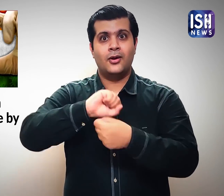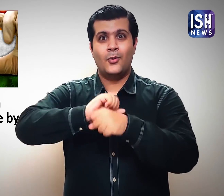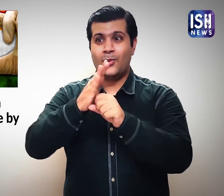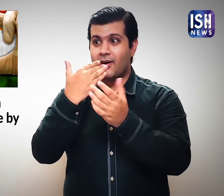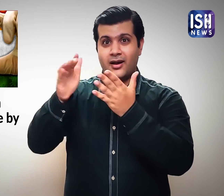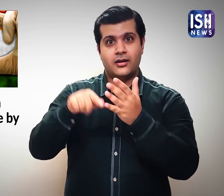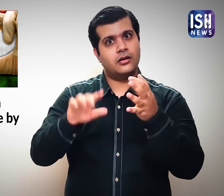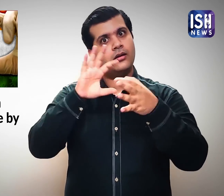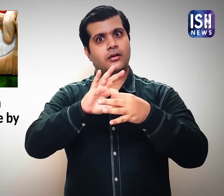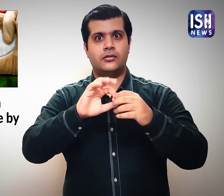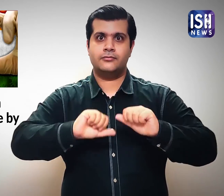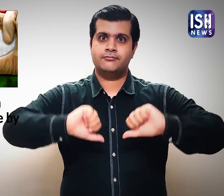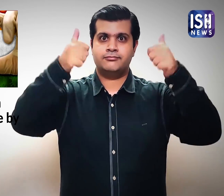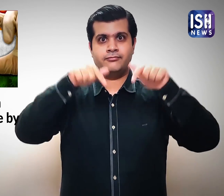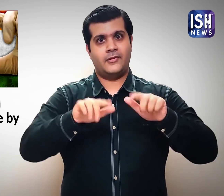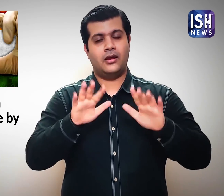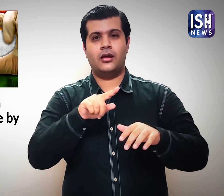vaccine named Covaxin.